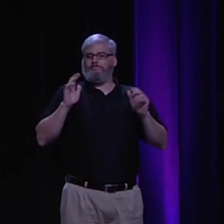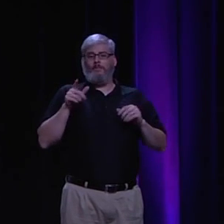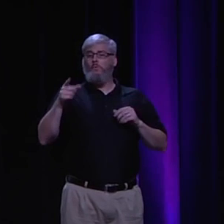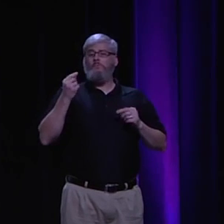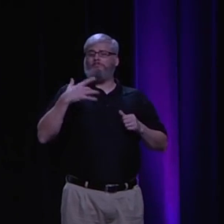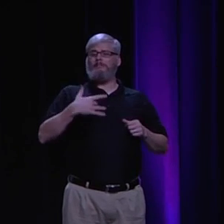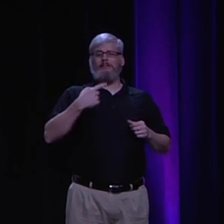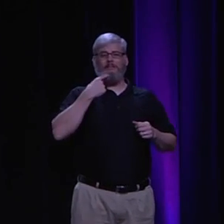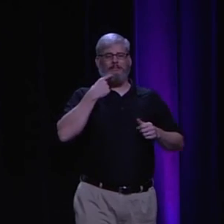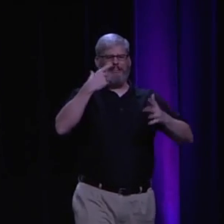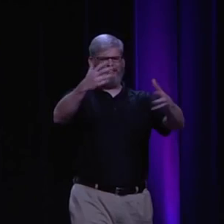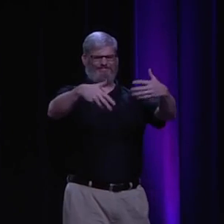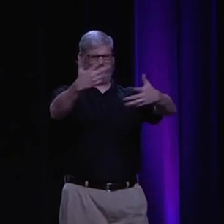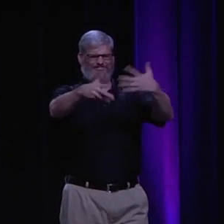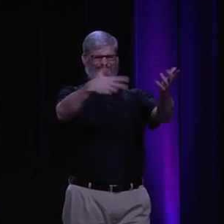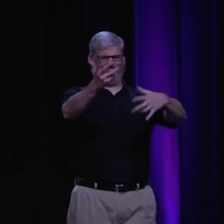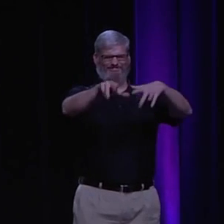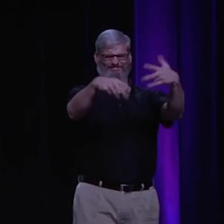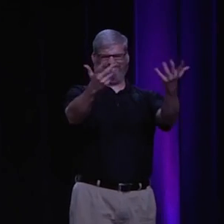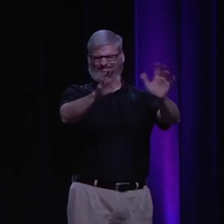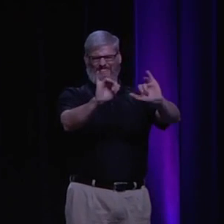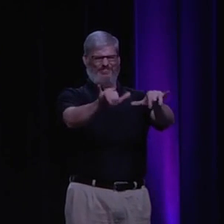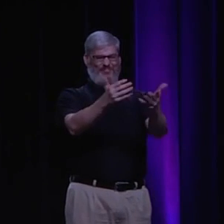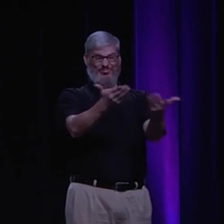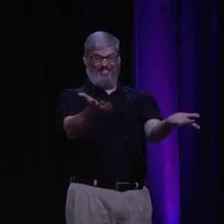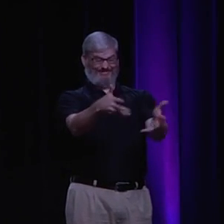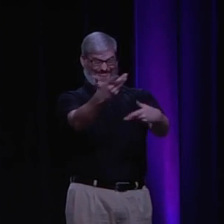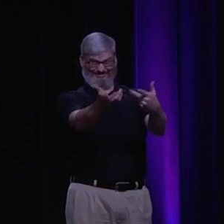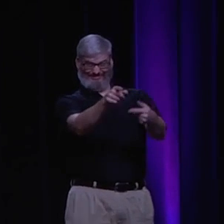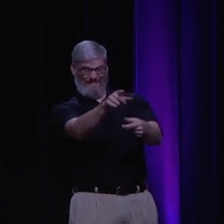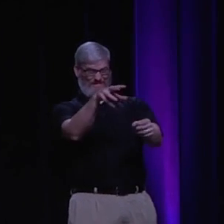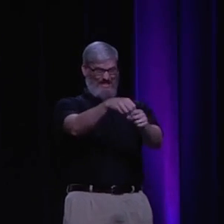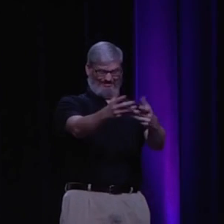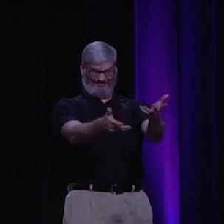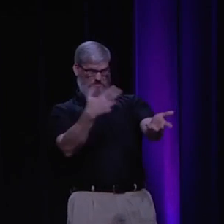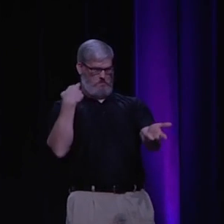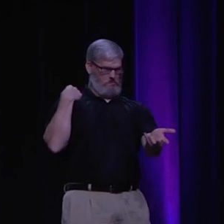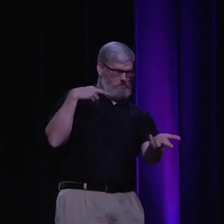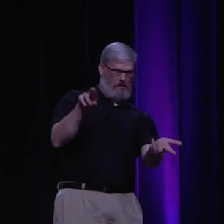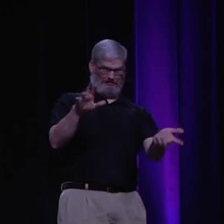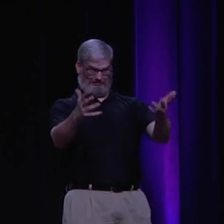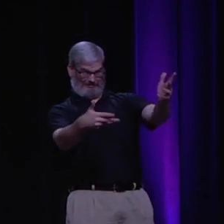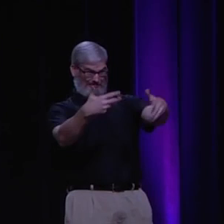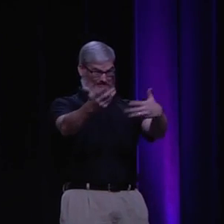believe in God one way or the other. They just weren't really involved. And they were like, you know that weird